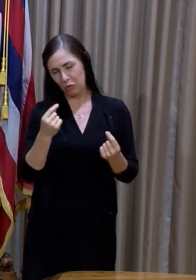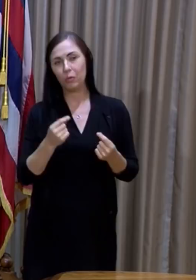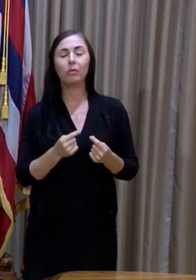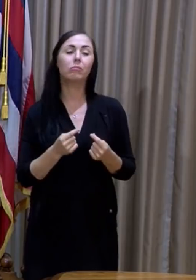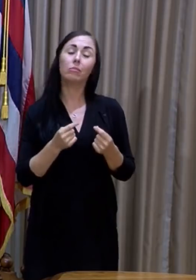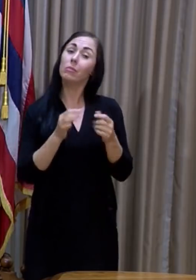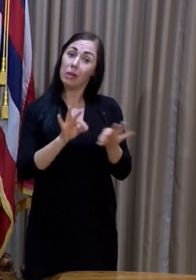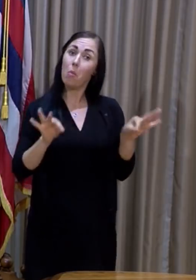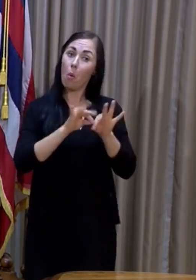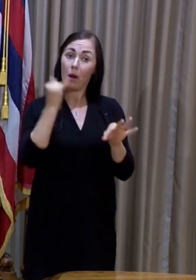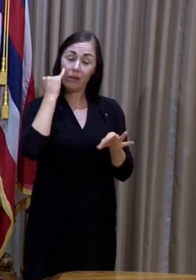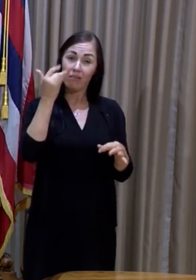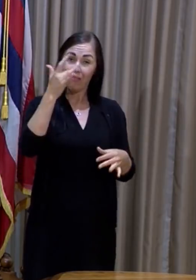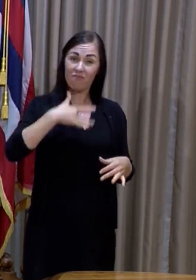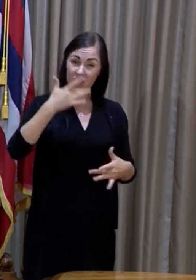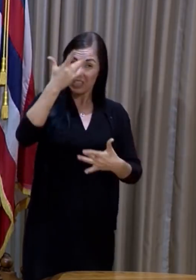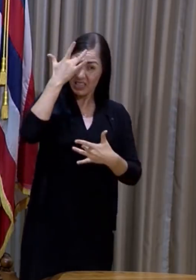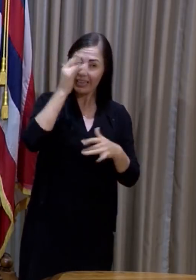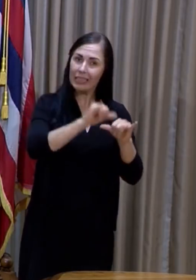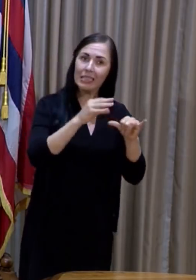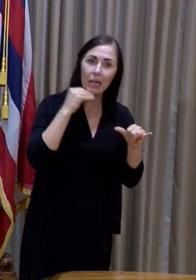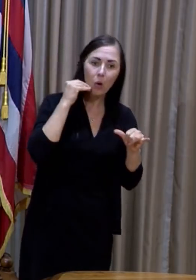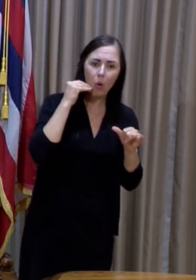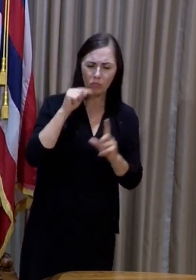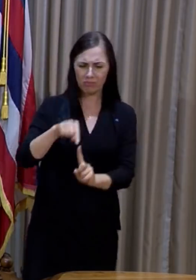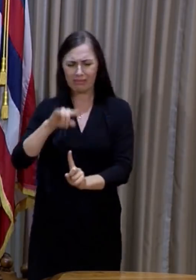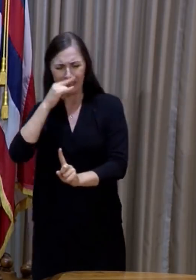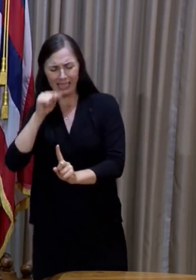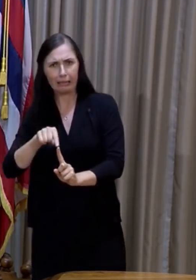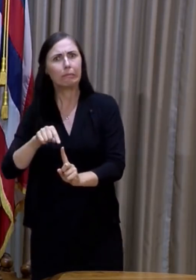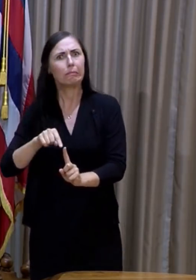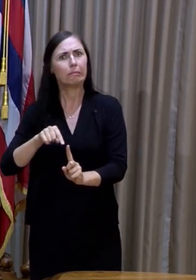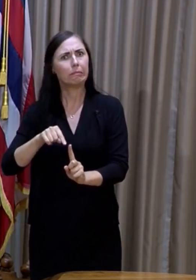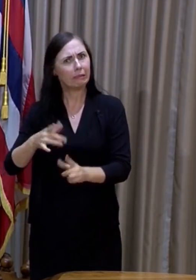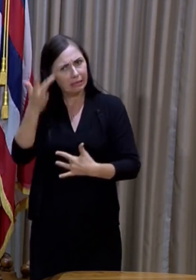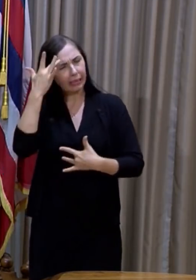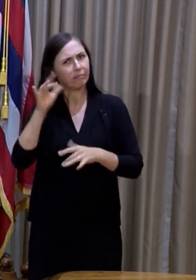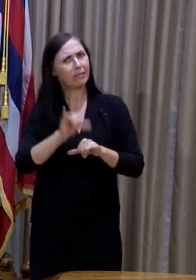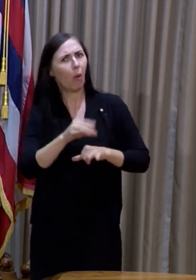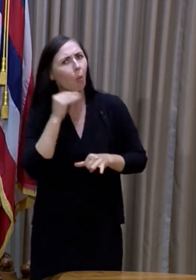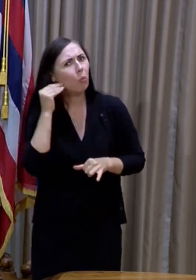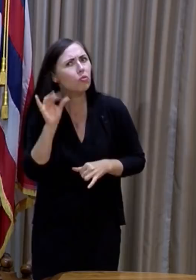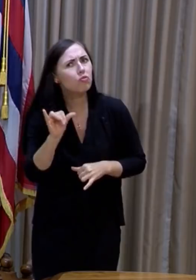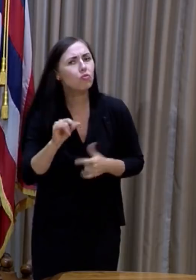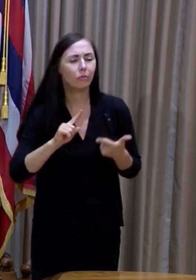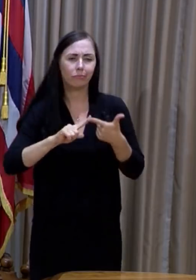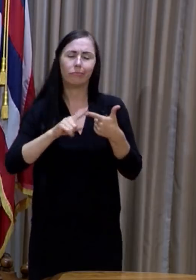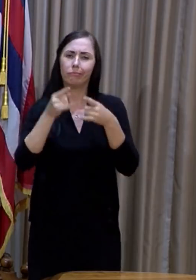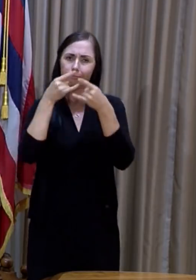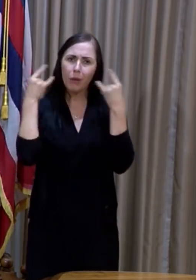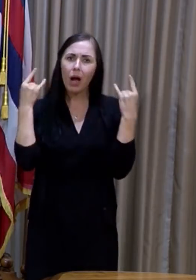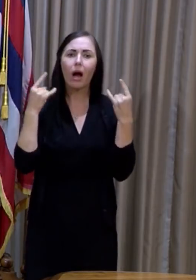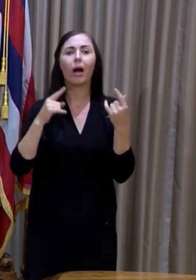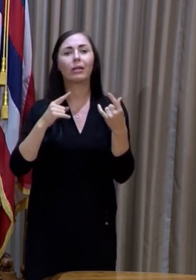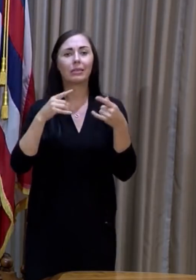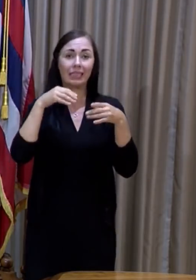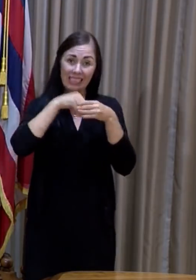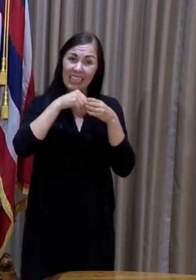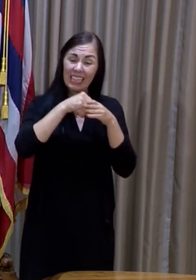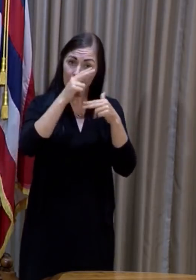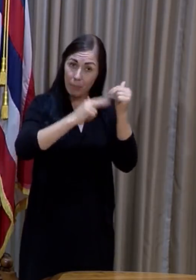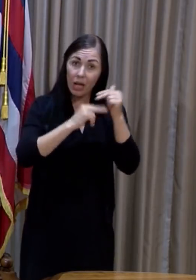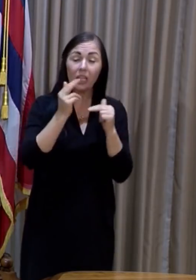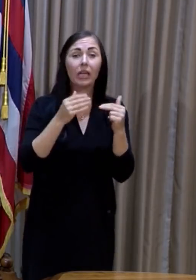about staying home when we're sick and keeping our children home when they become sick. It's wearing our mask indoors.